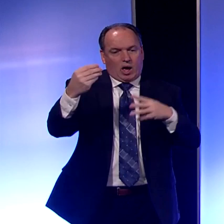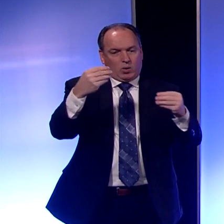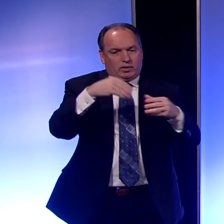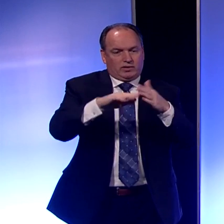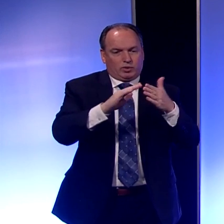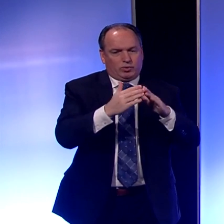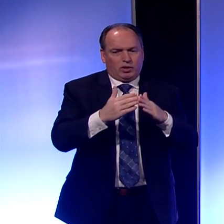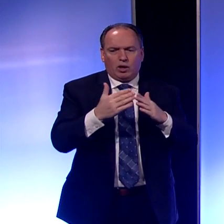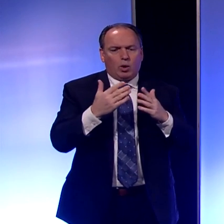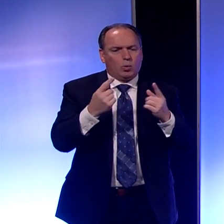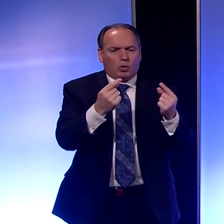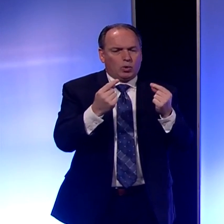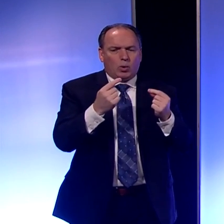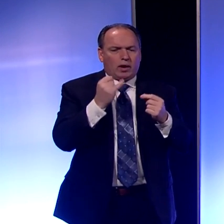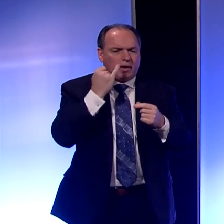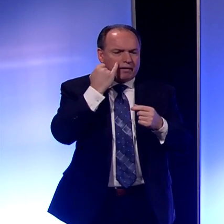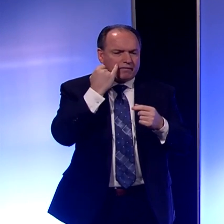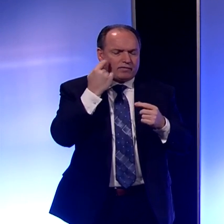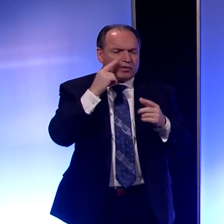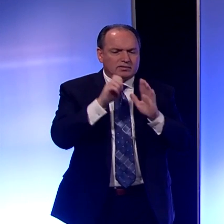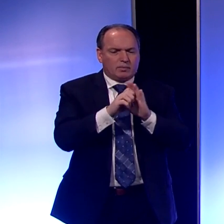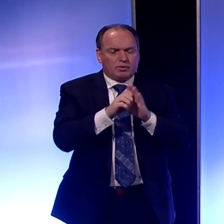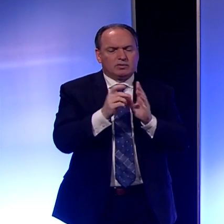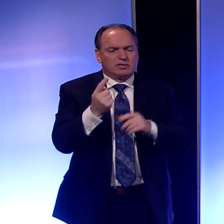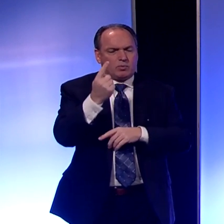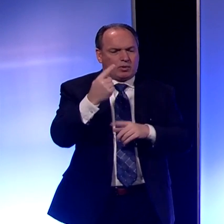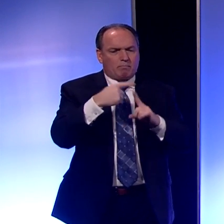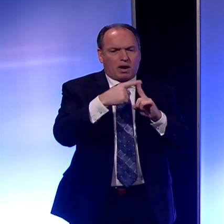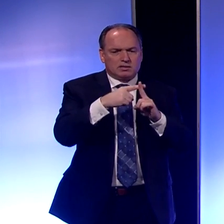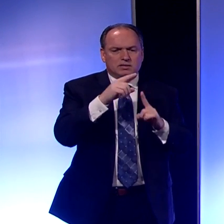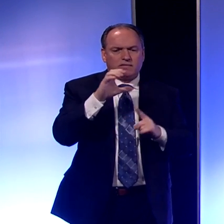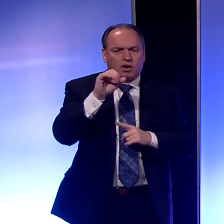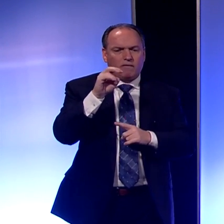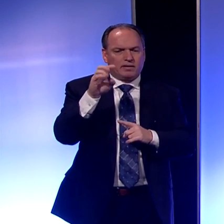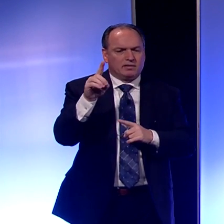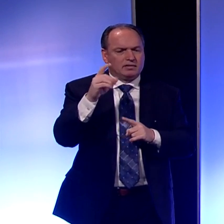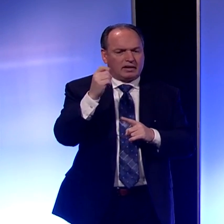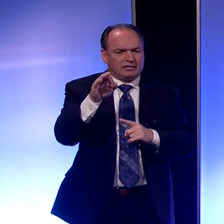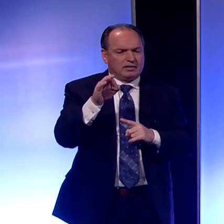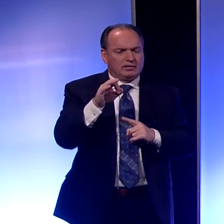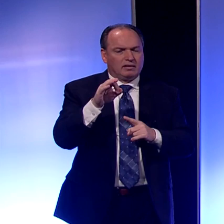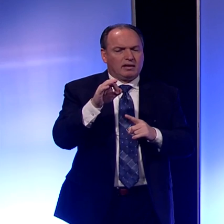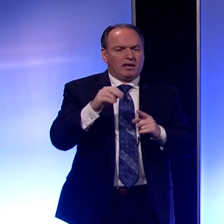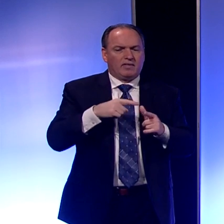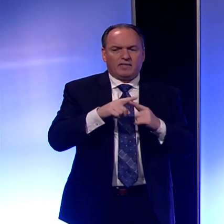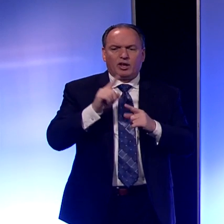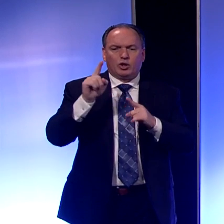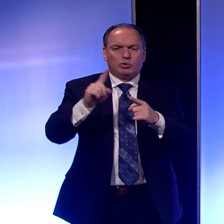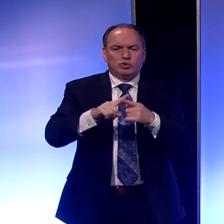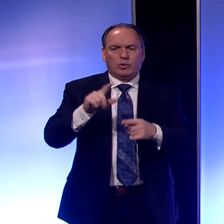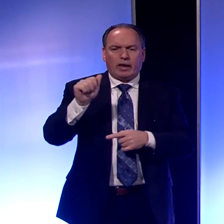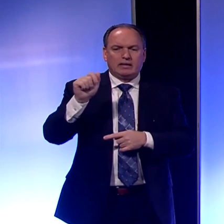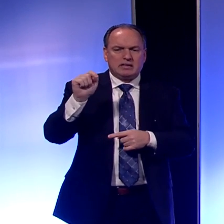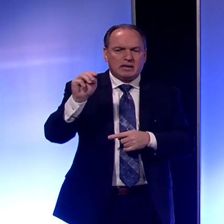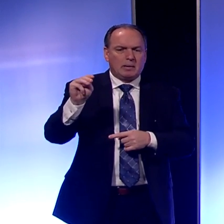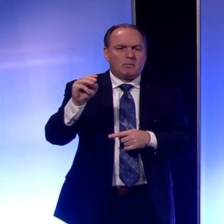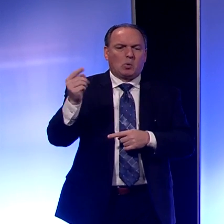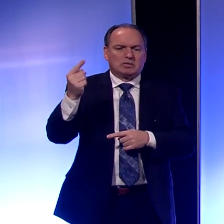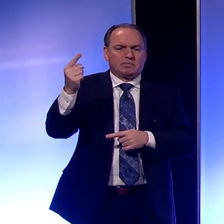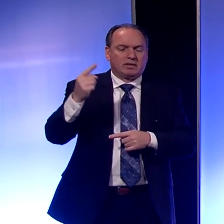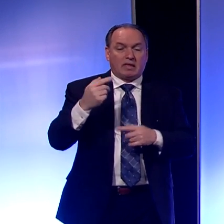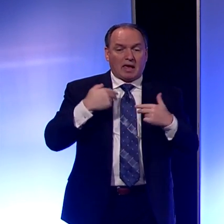like, let's say someone has COVID and they're positive and they go to like an ATM or is the health department going out and like